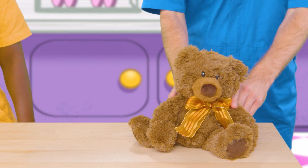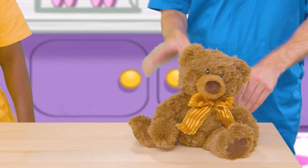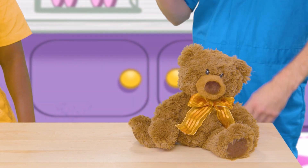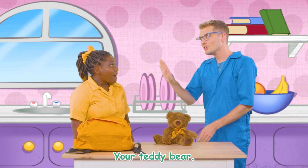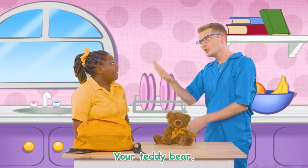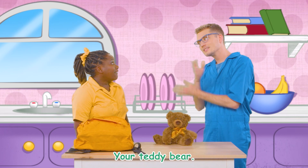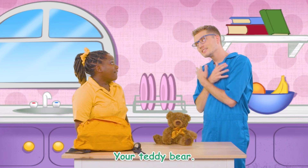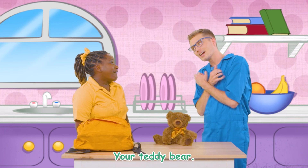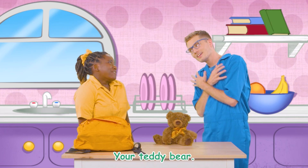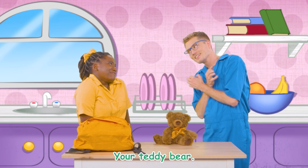Your teddy bear!